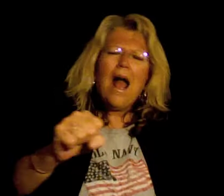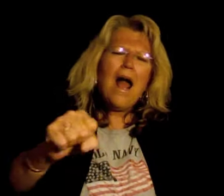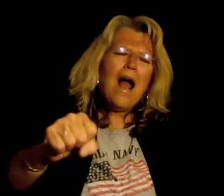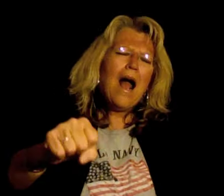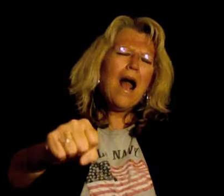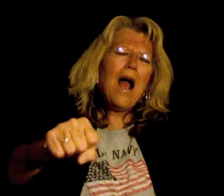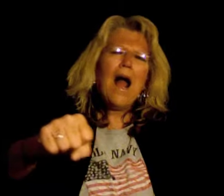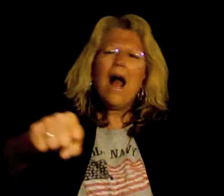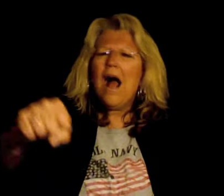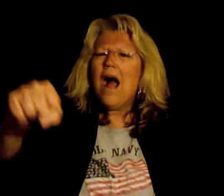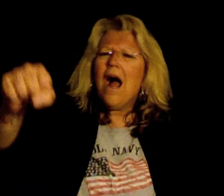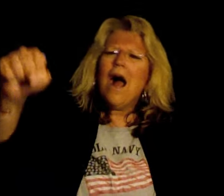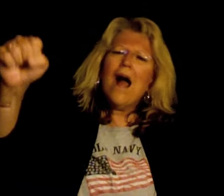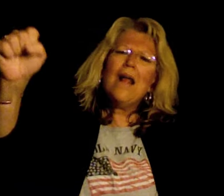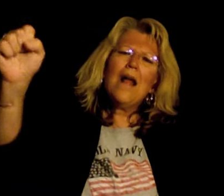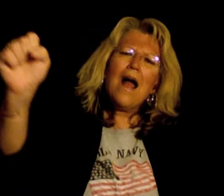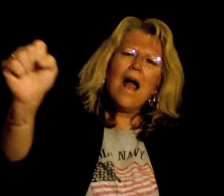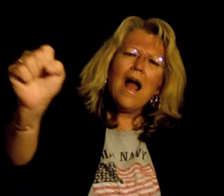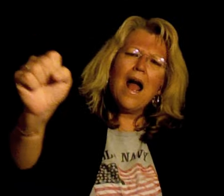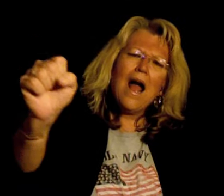Yeah Yeah